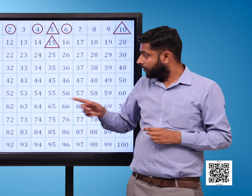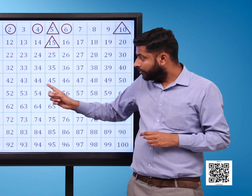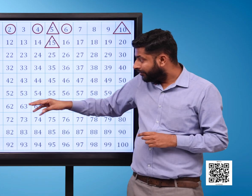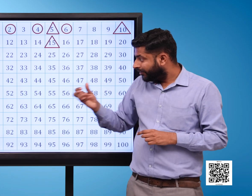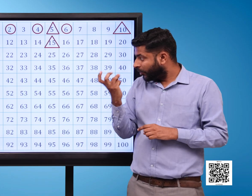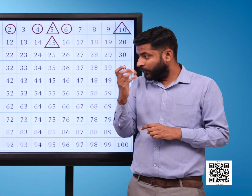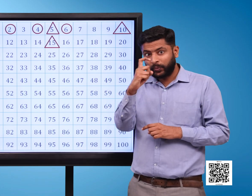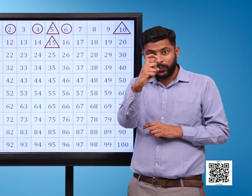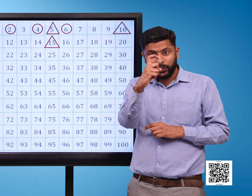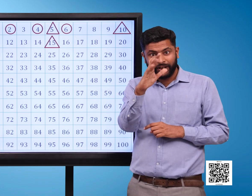Blank